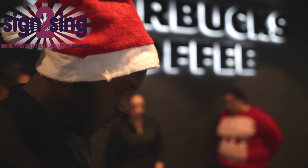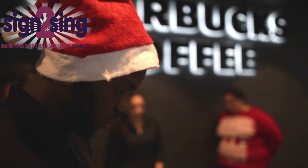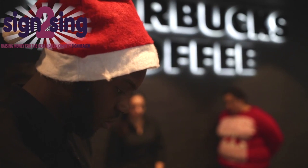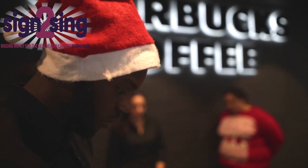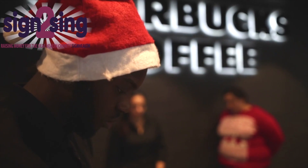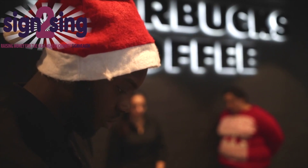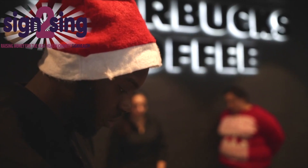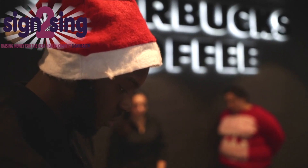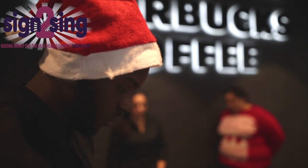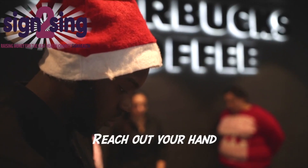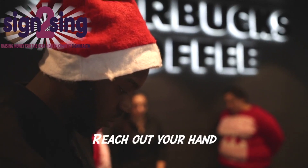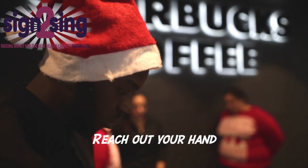say No